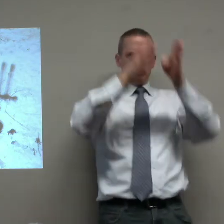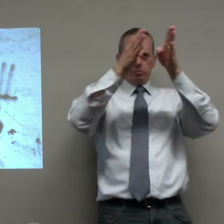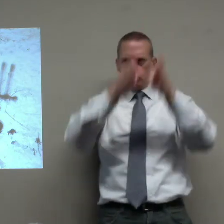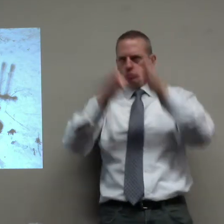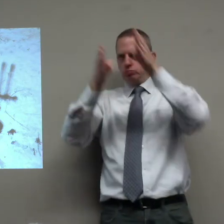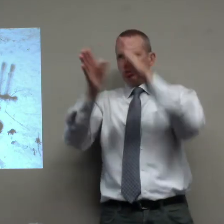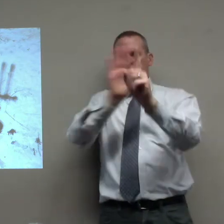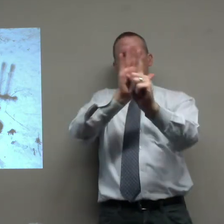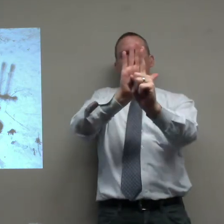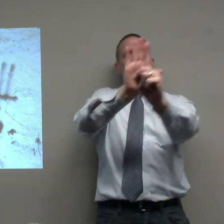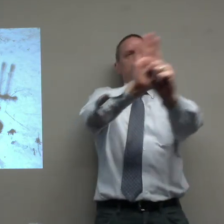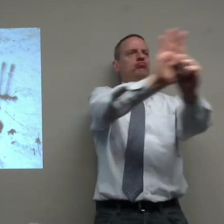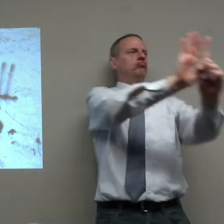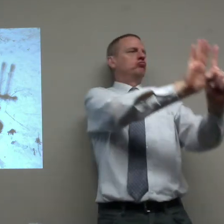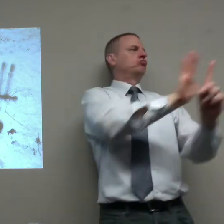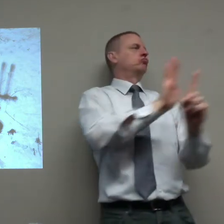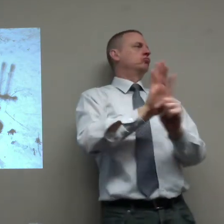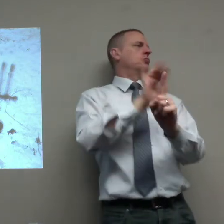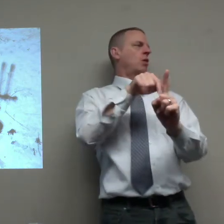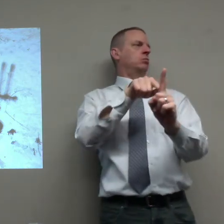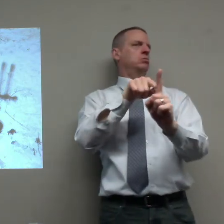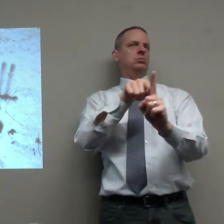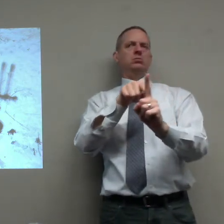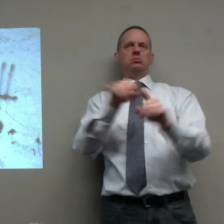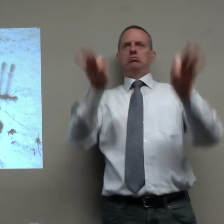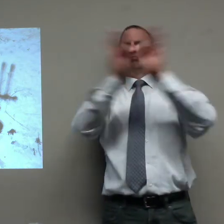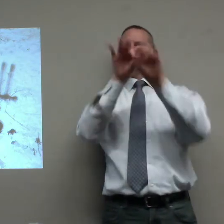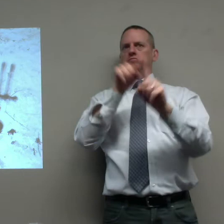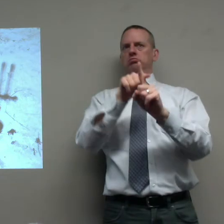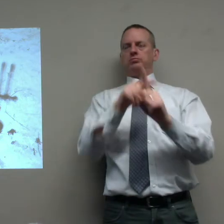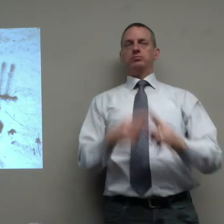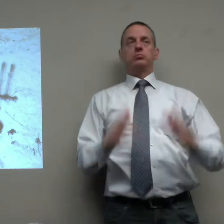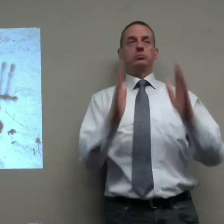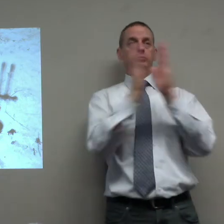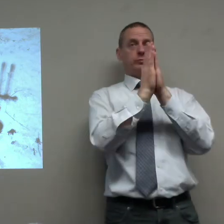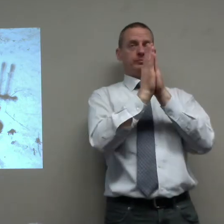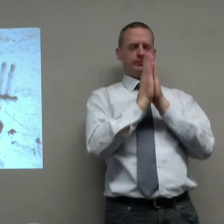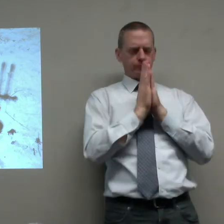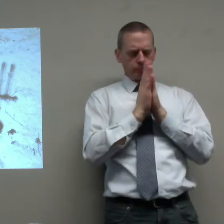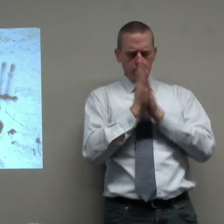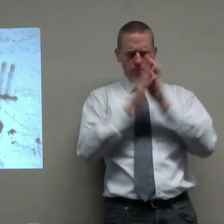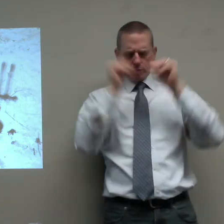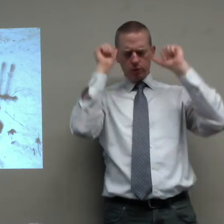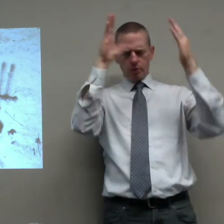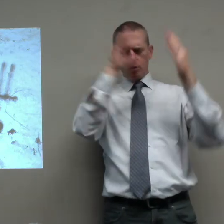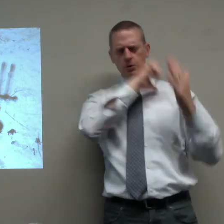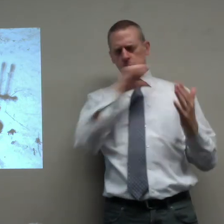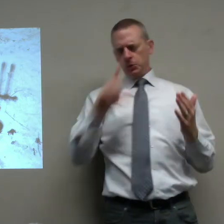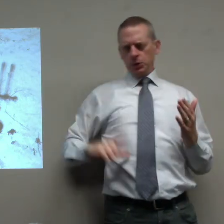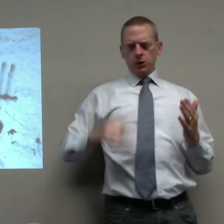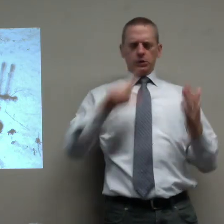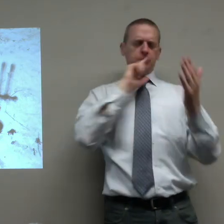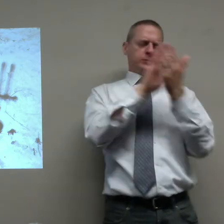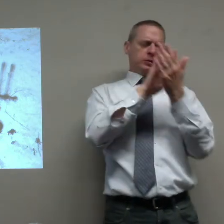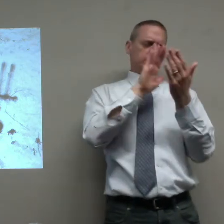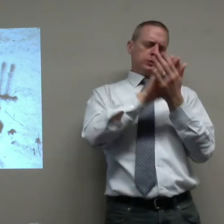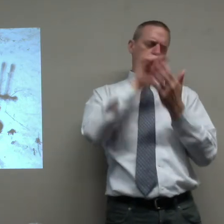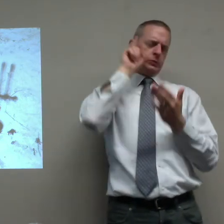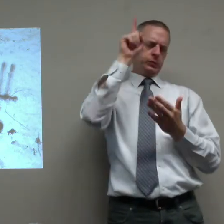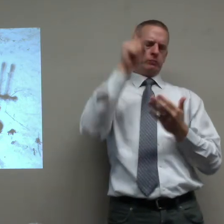Each individual person and each individual person's issues. Let's pray. Father, Lord, we praise you.